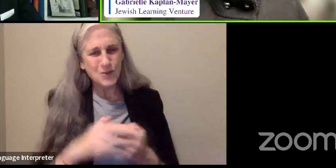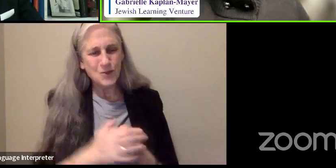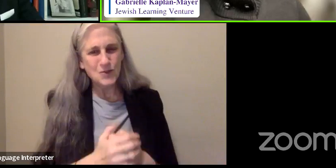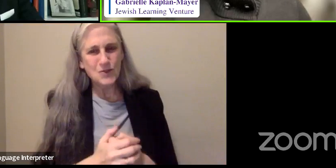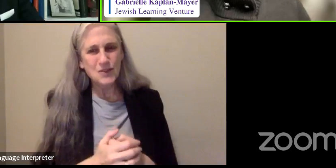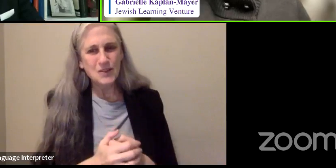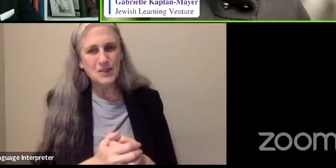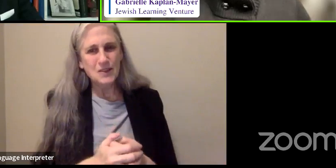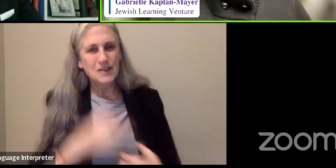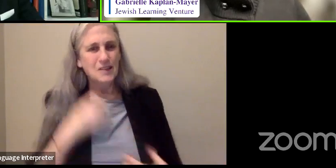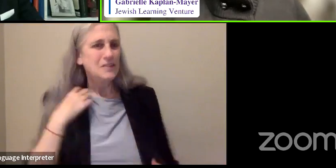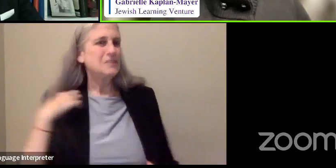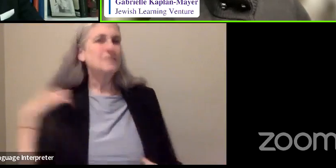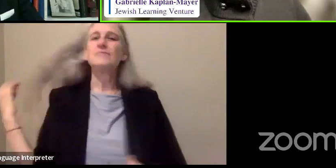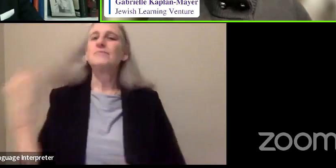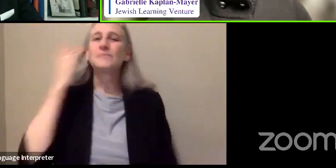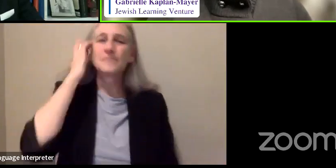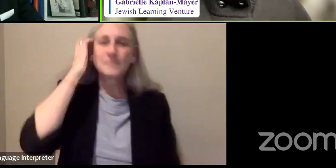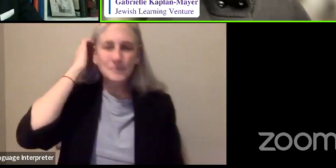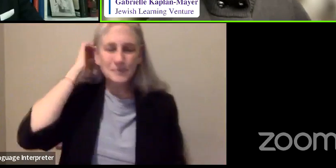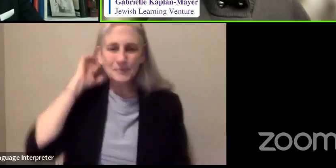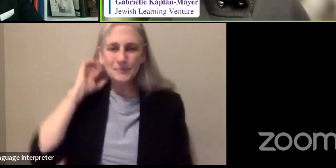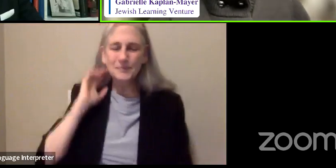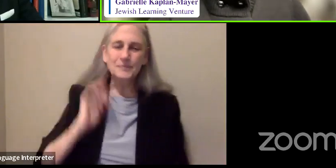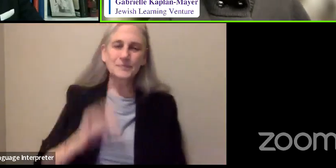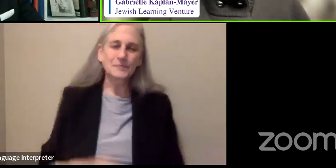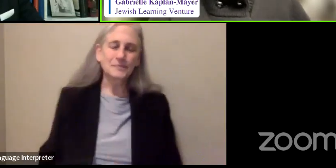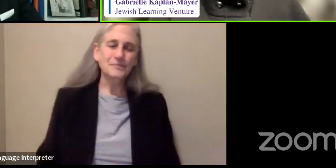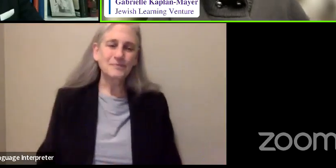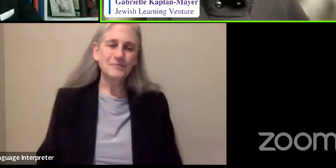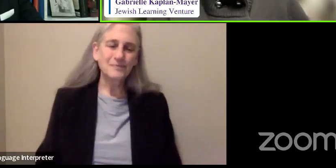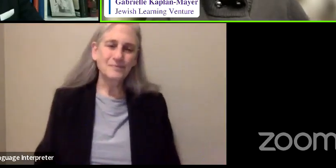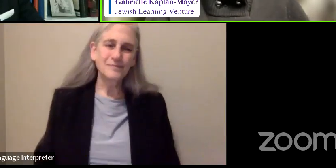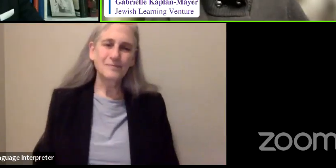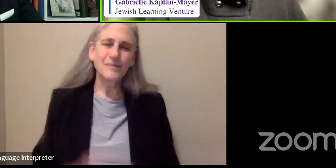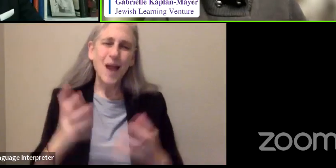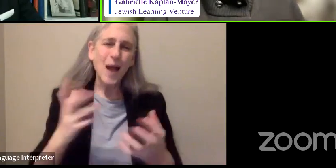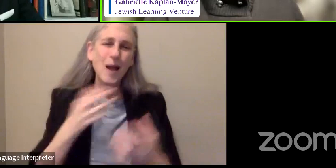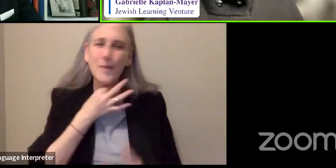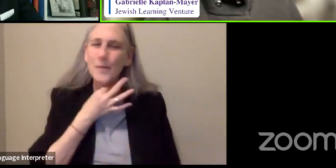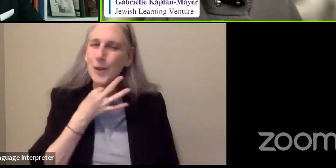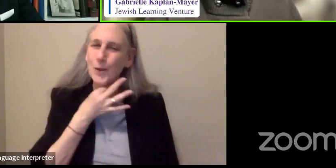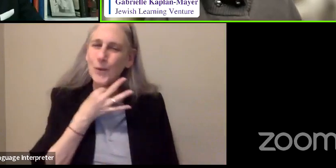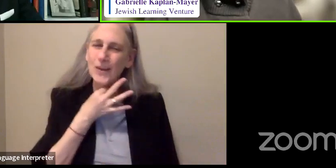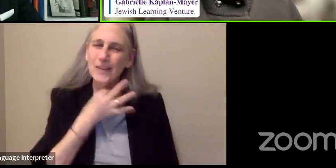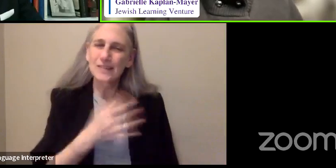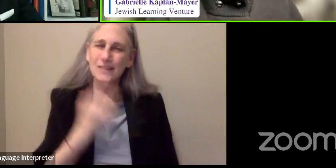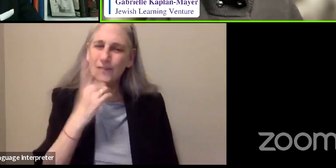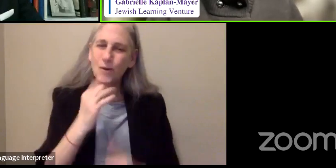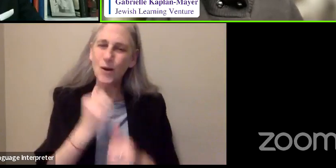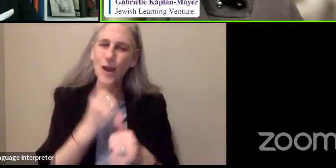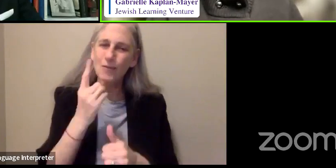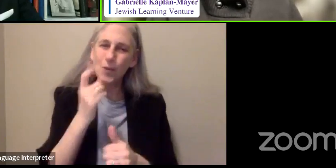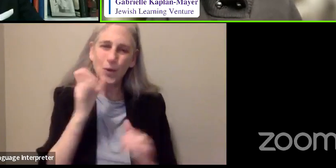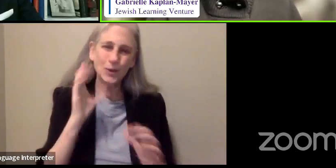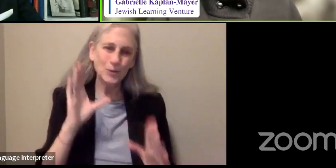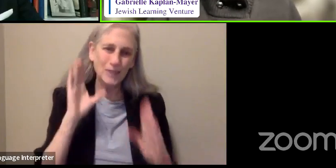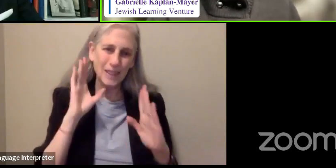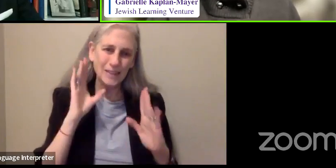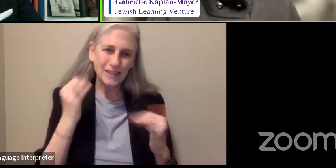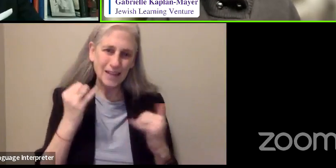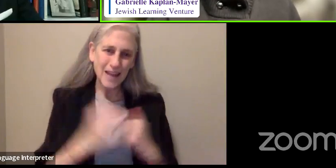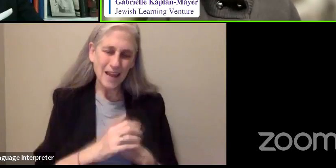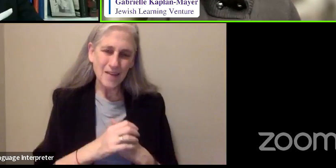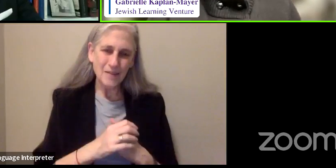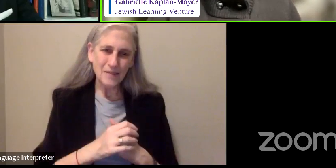you're supporting, Dr. Greenberg. I want to know for everyone who's listening now through